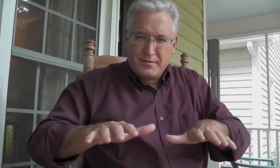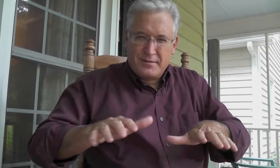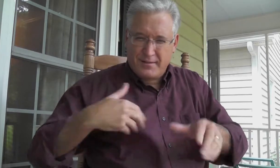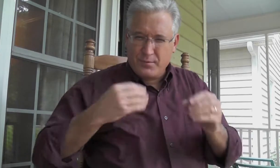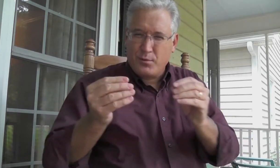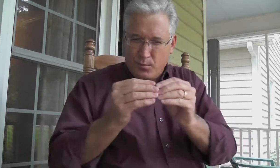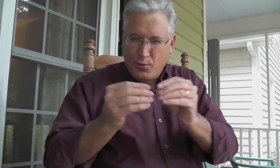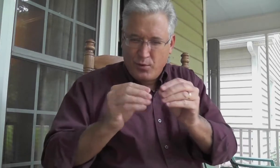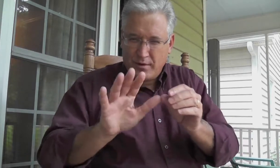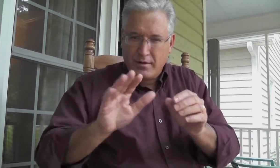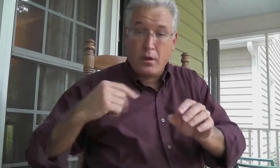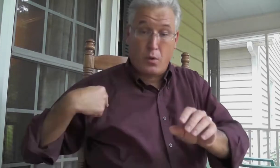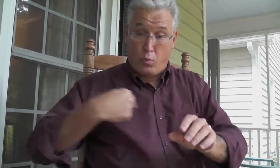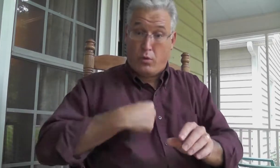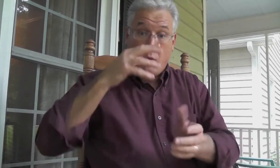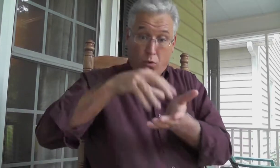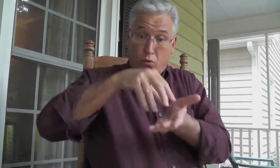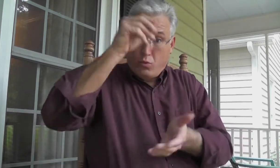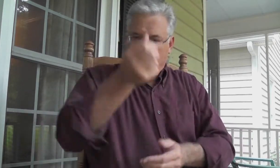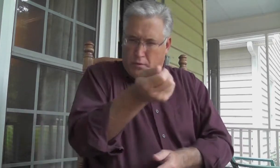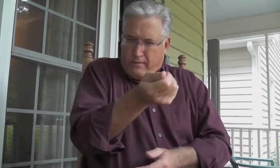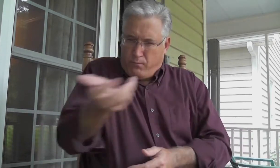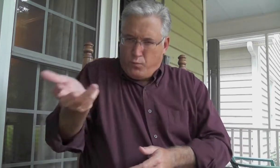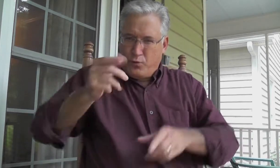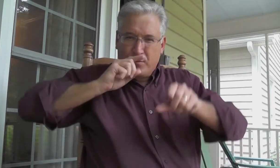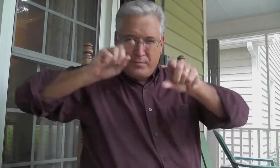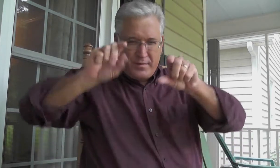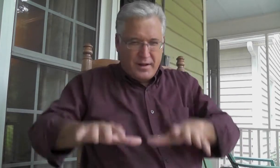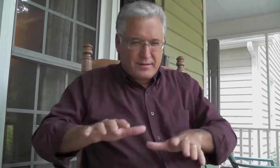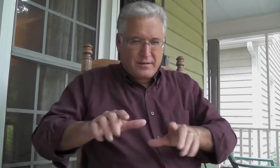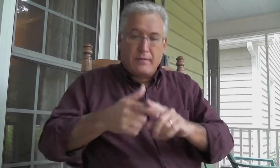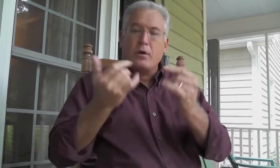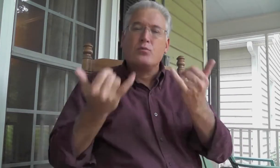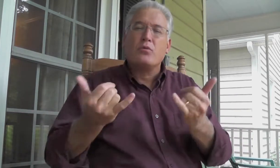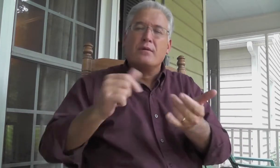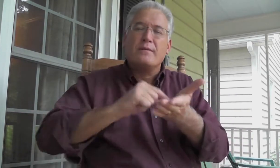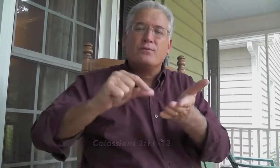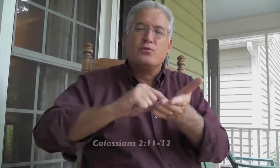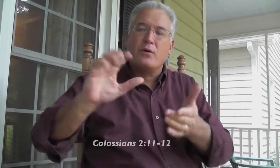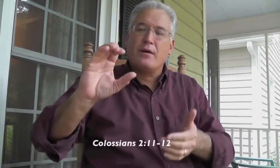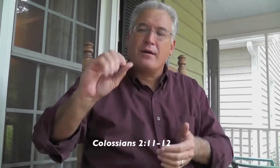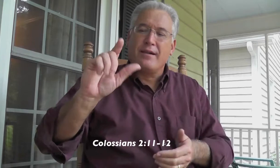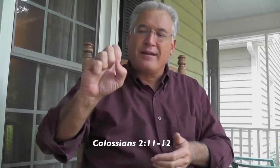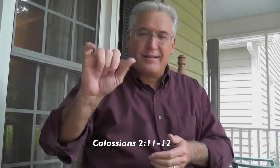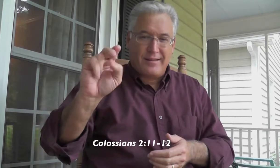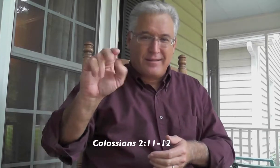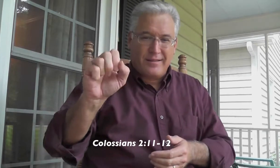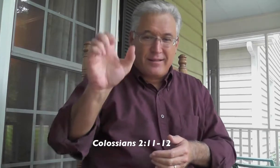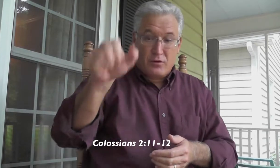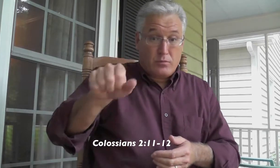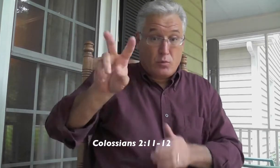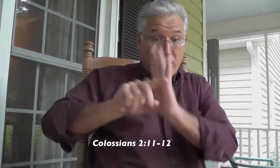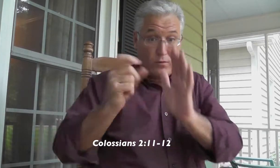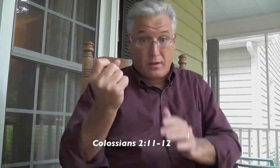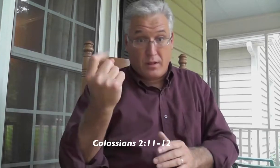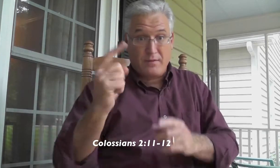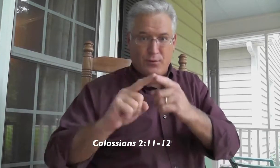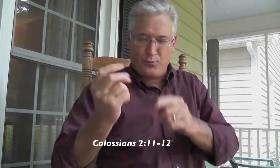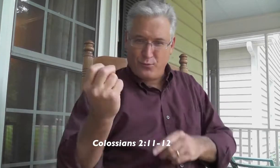blessings. More and more. But we're going to learn about a few today. Now, in verses Colossians 2, 11 and